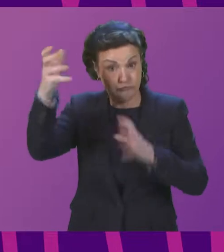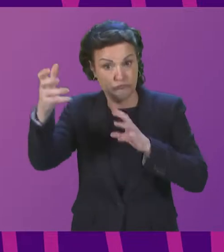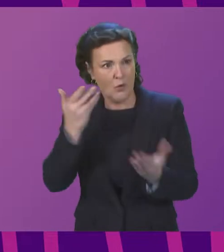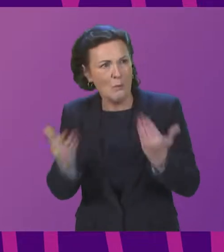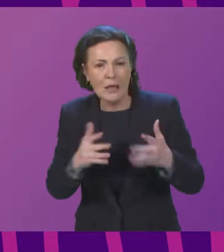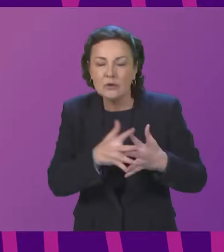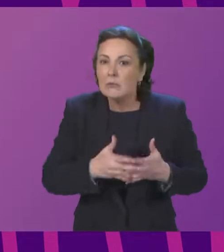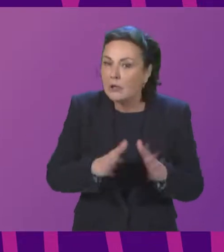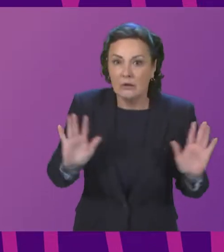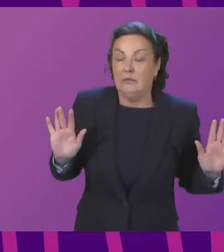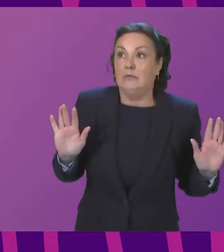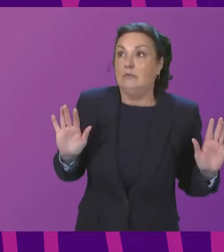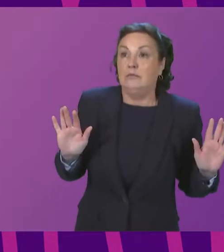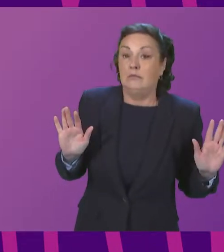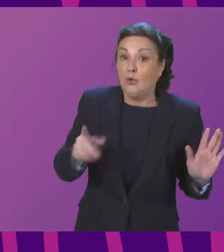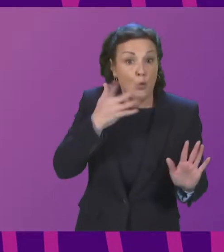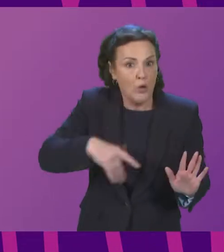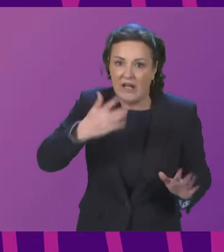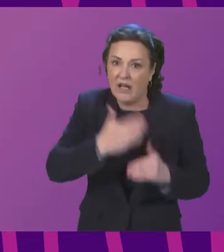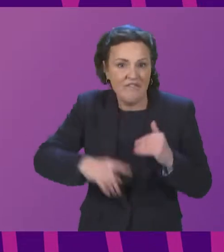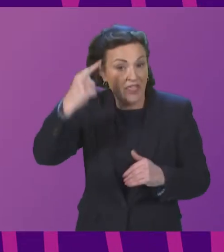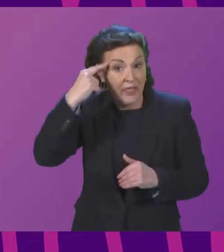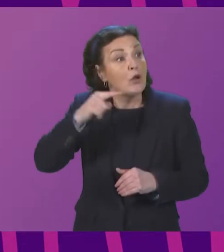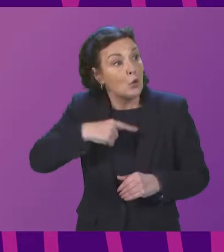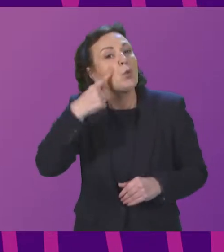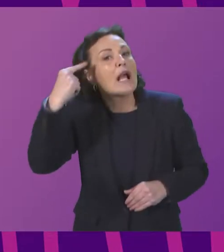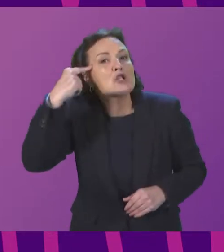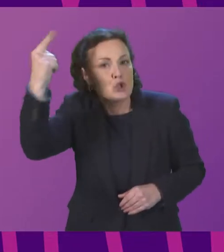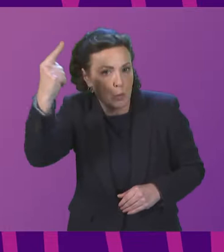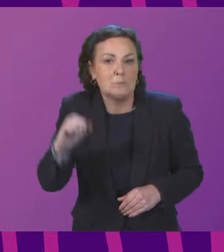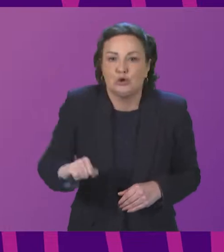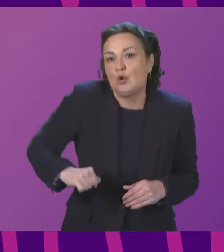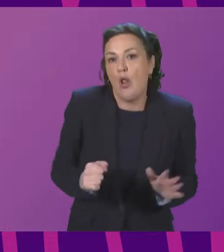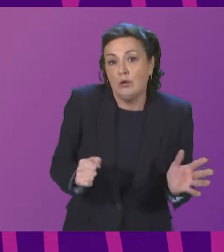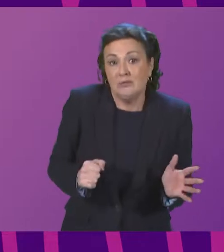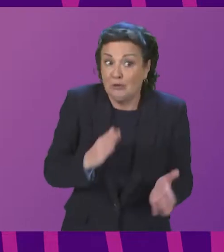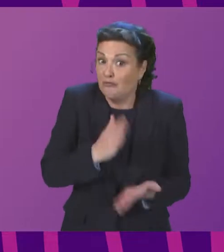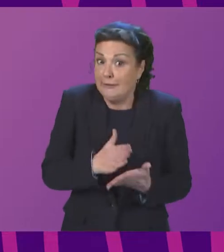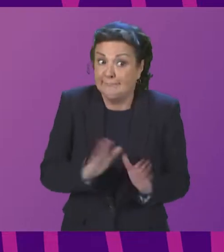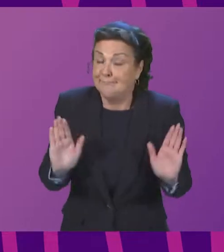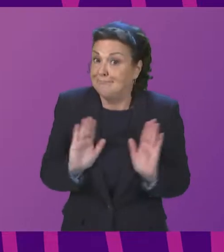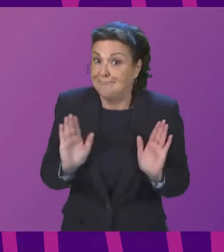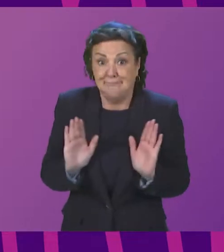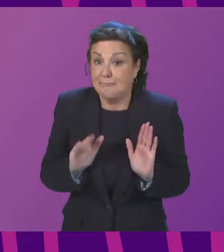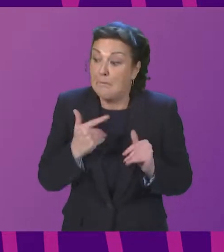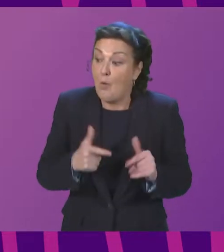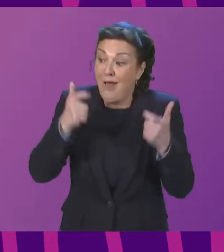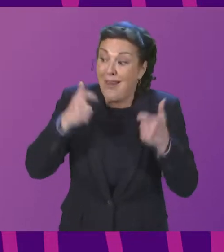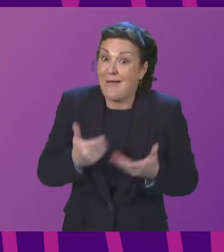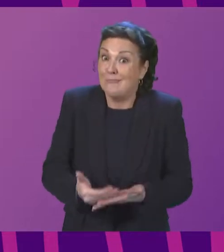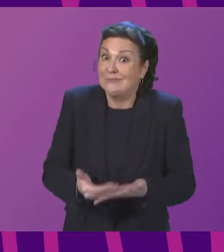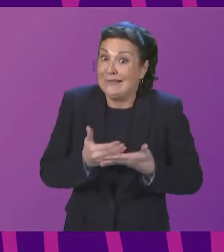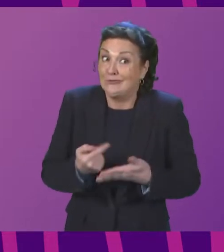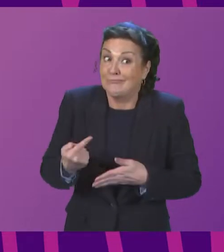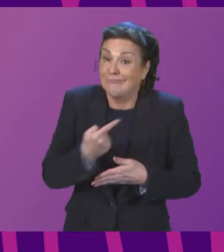person in the street which uh jurisdiction you think would offer more protections to patients they would say here when actually it's as a result of this